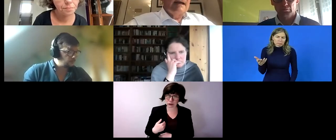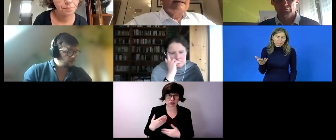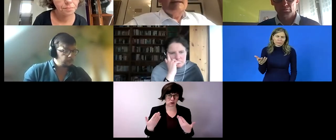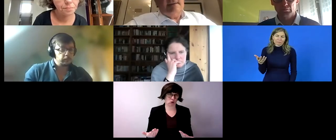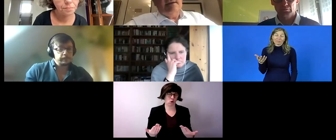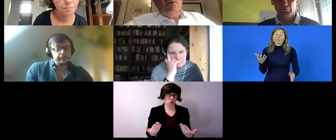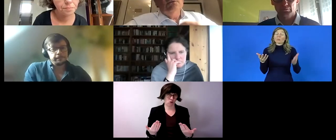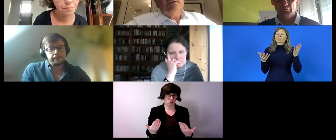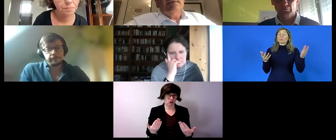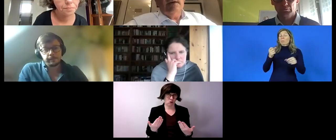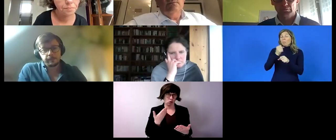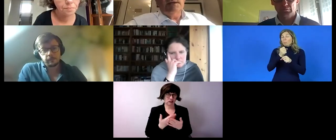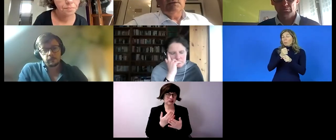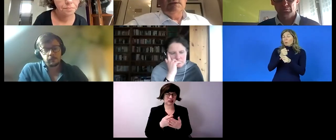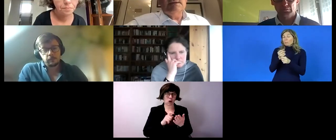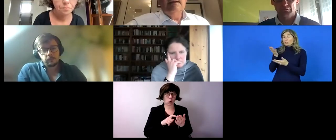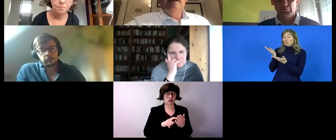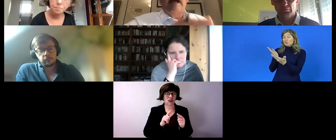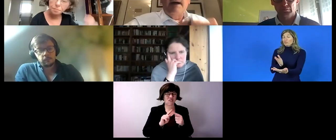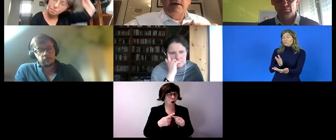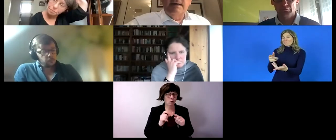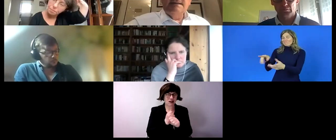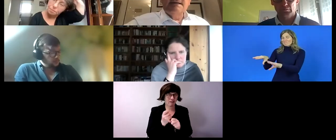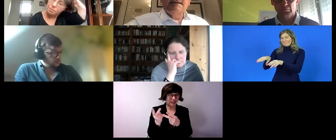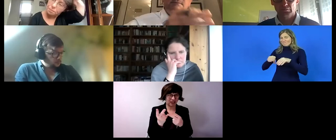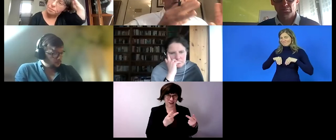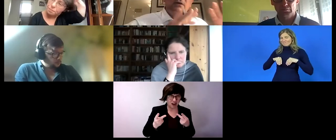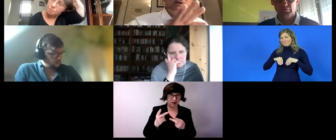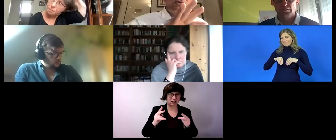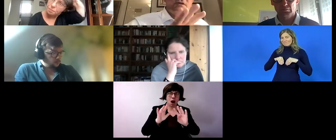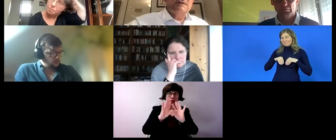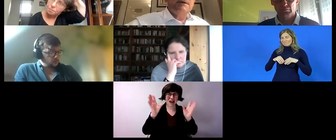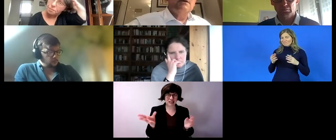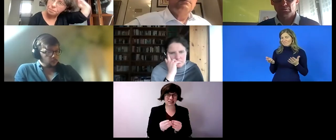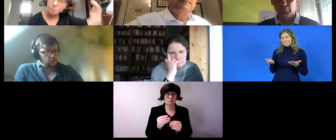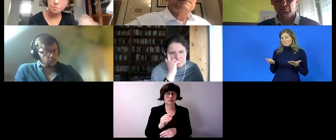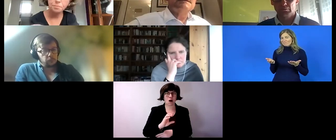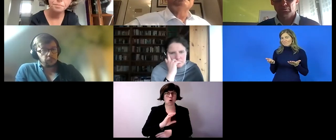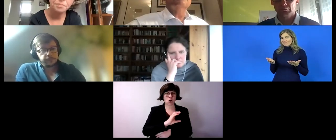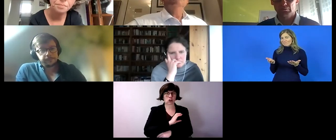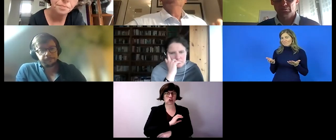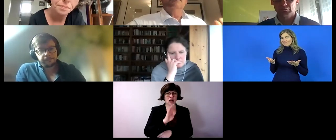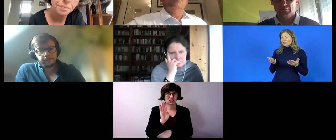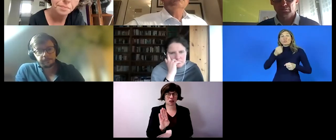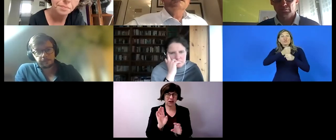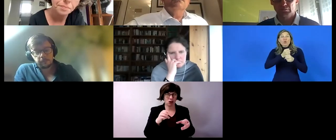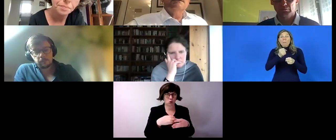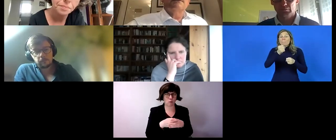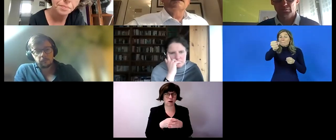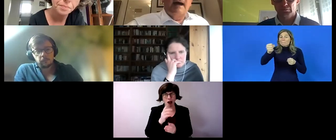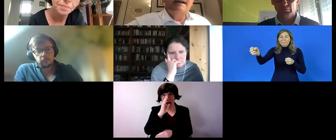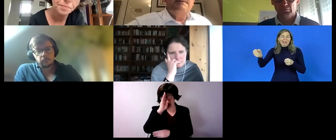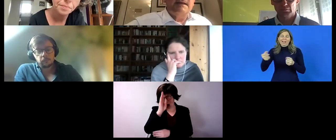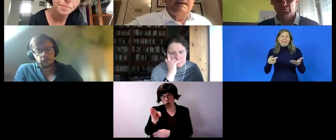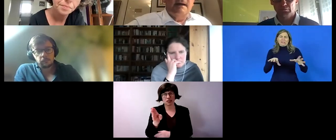services for further services for job placement so